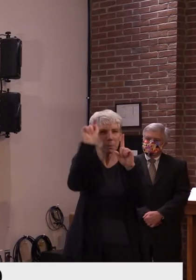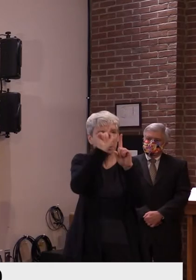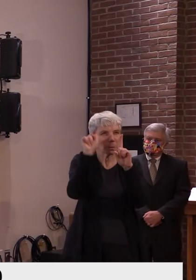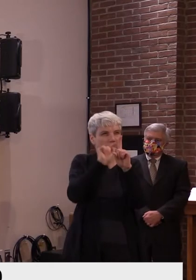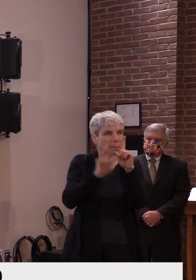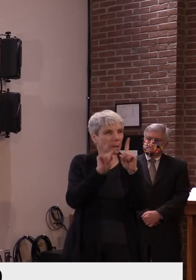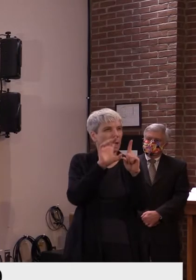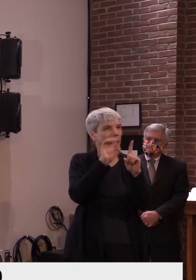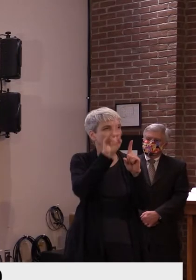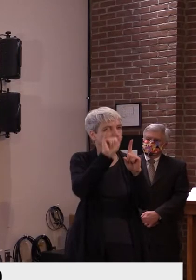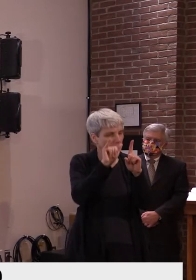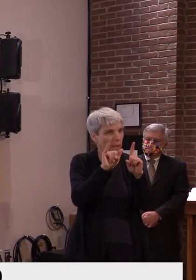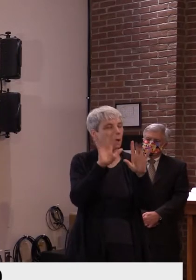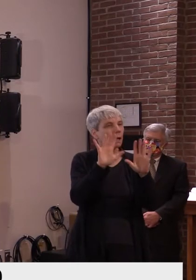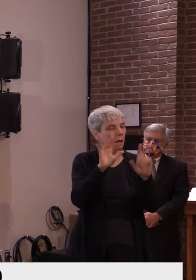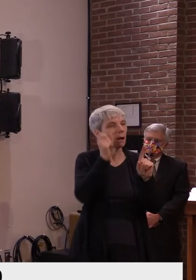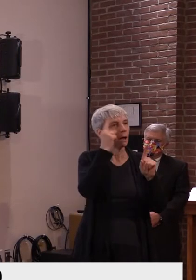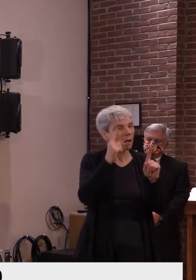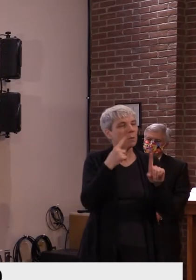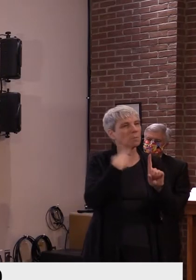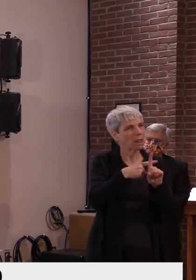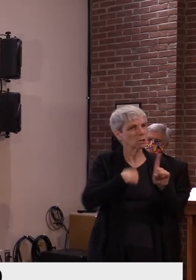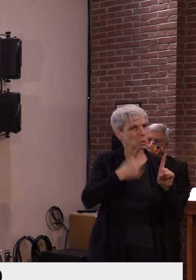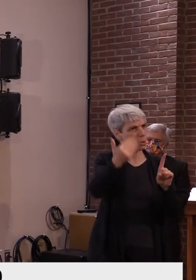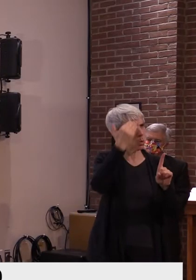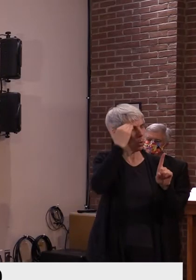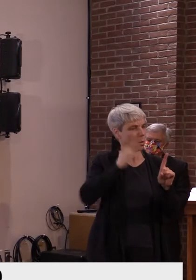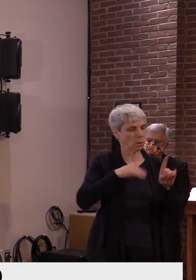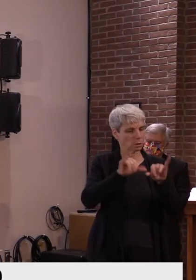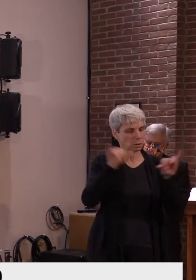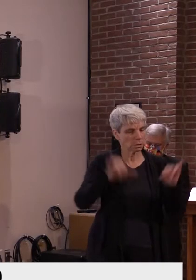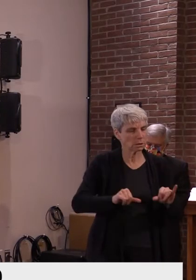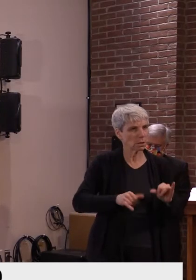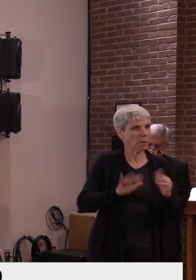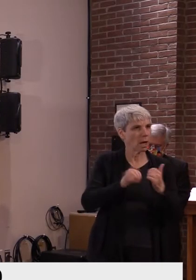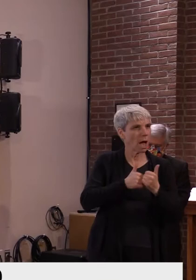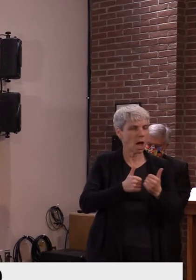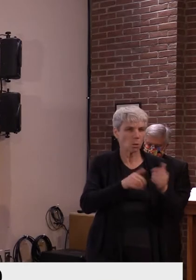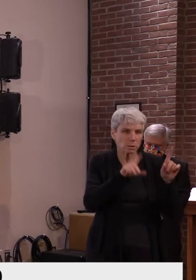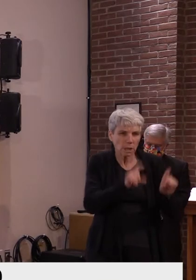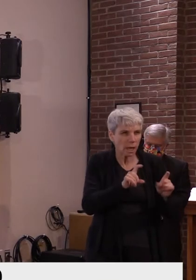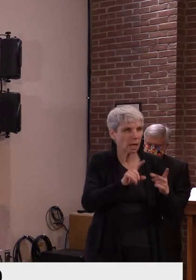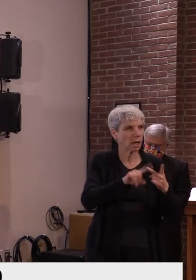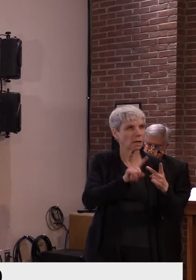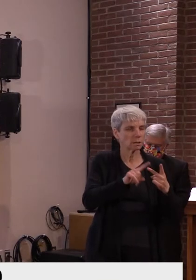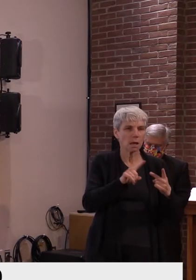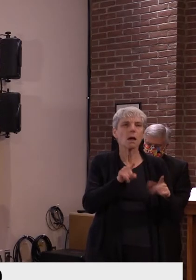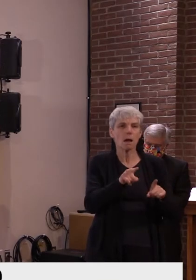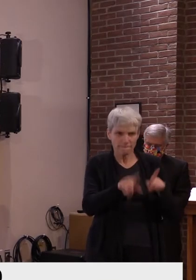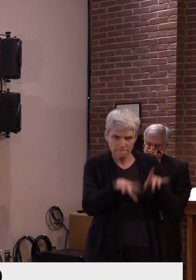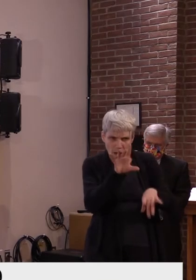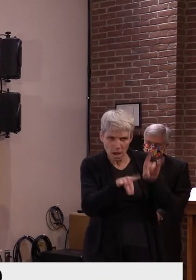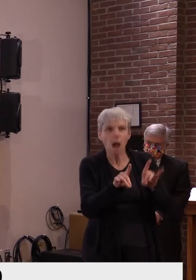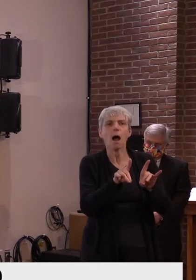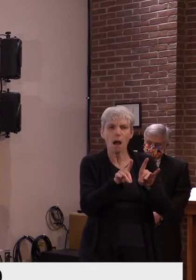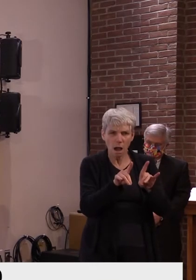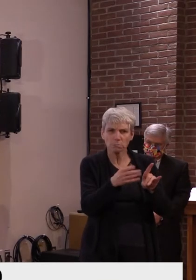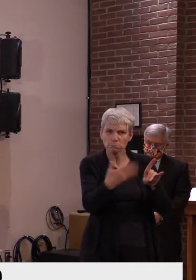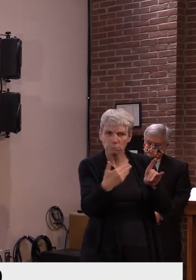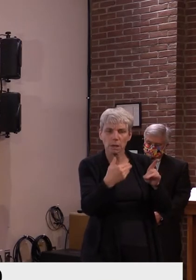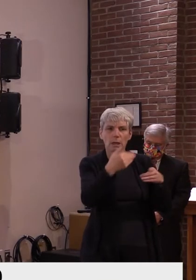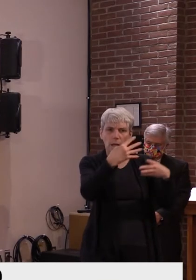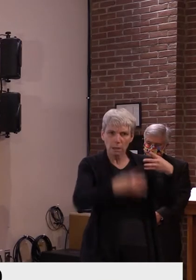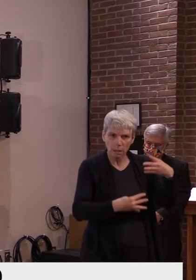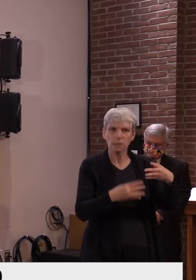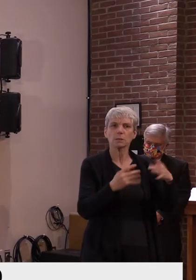We have more confidence in our testing capacity, our test turnaround, our contact tracing capacity. So we focus on a lot of different metrics to sort of